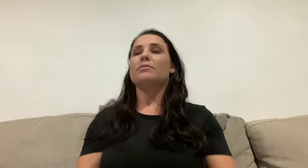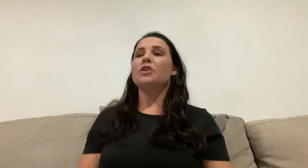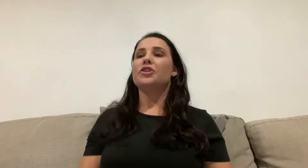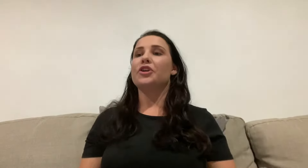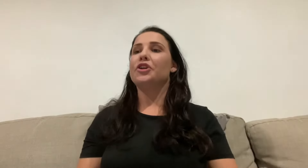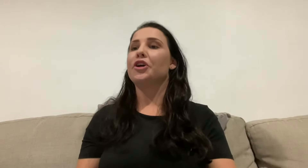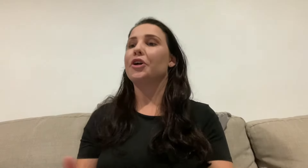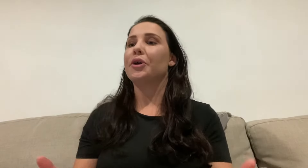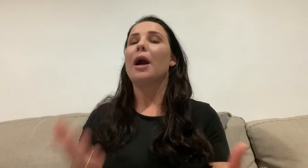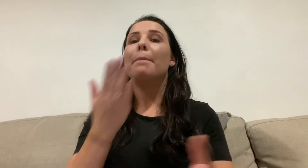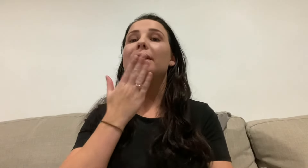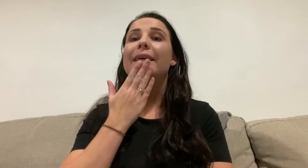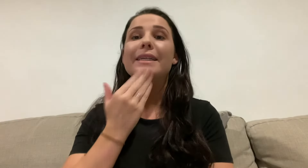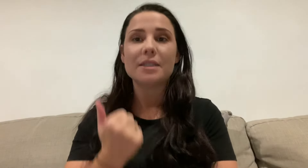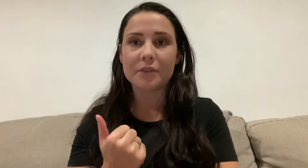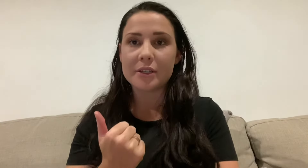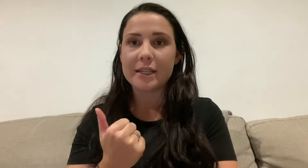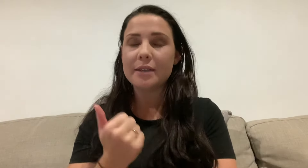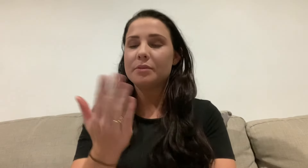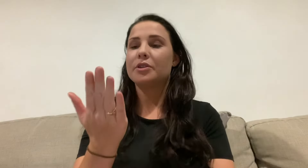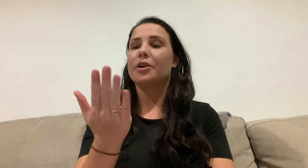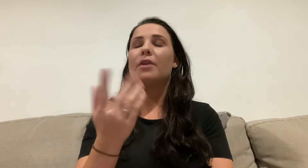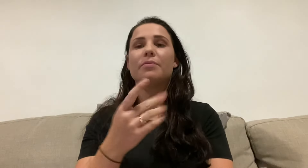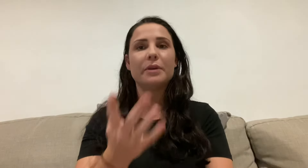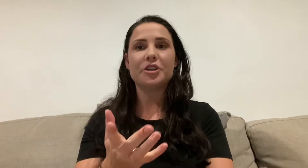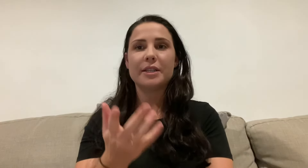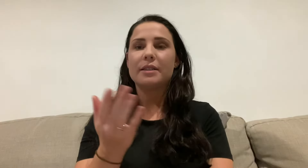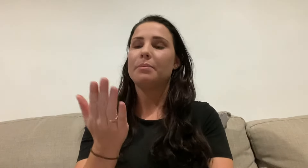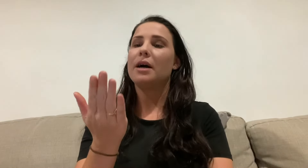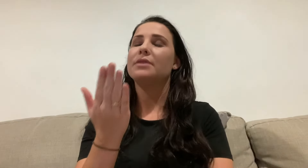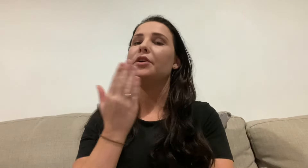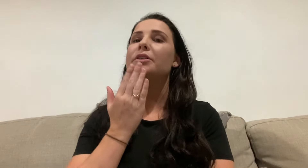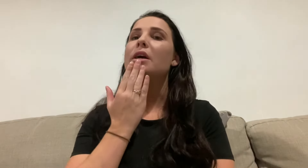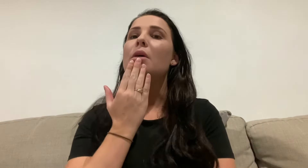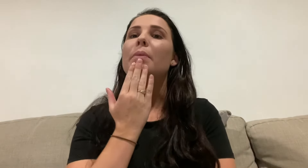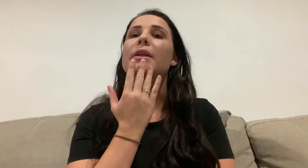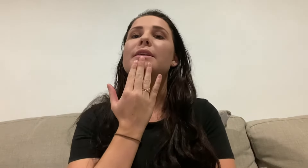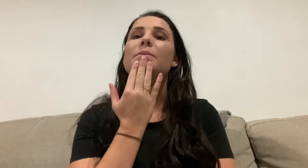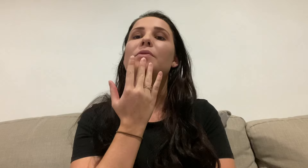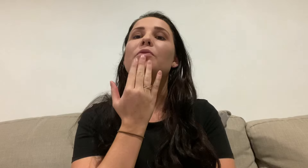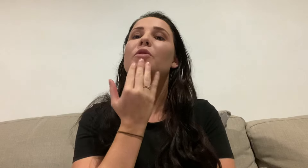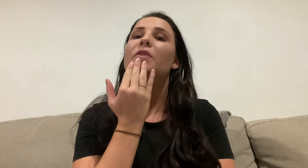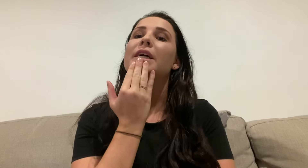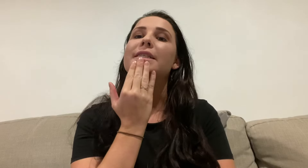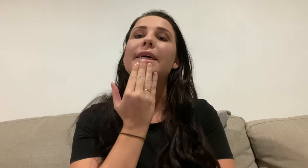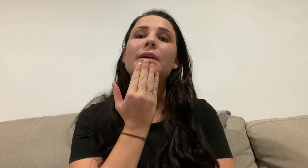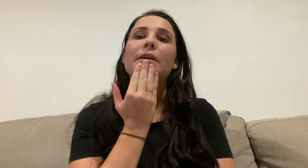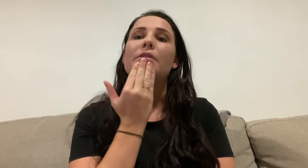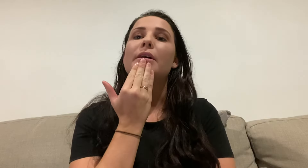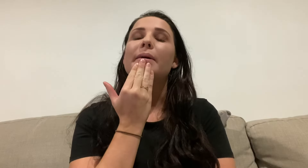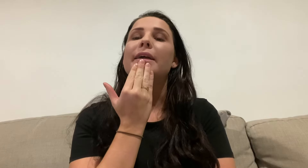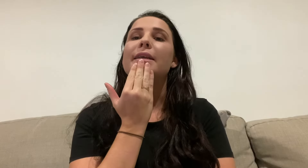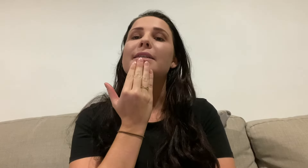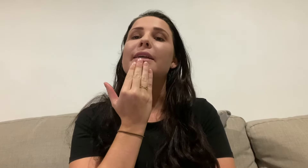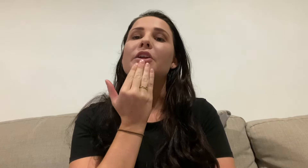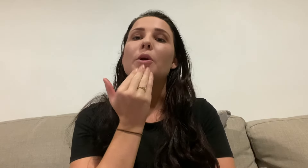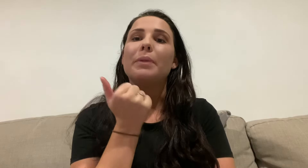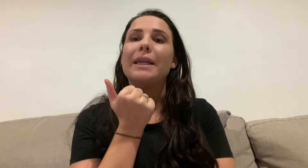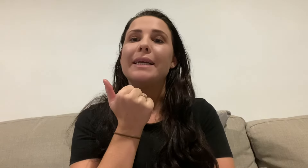So you go, please firstly. So I've mentioned this in the past videos, but the tips of your full fingers there, thumb out like this, and then go, please.